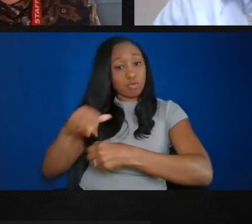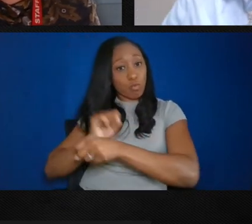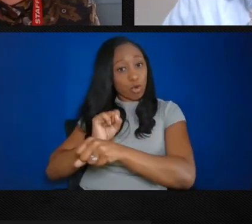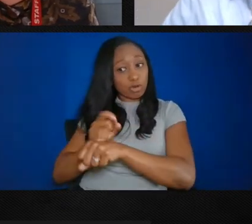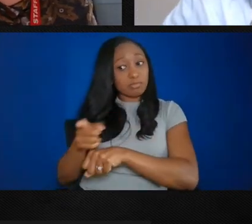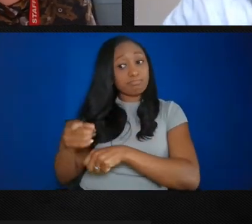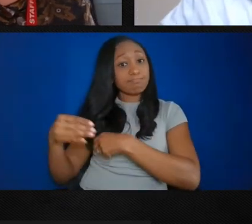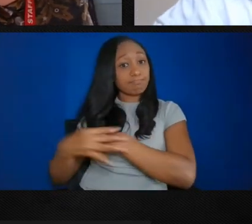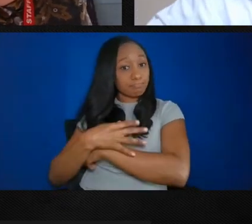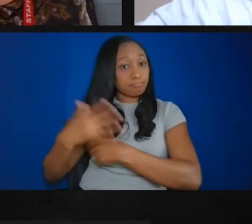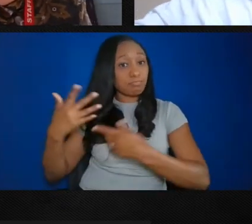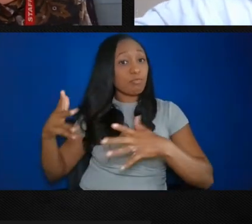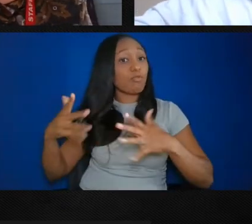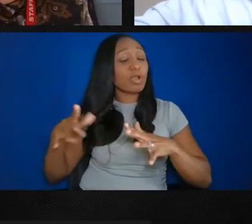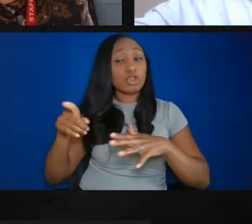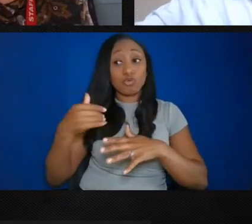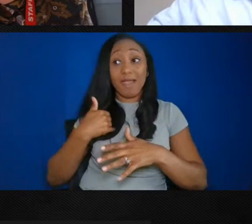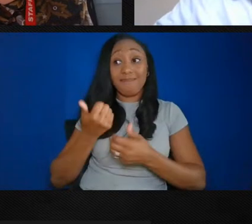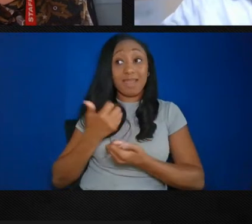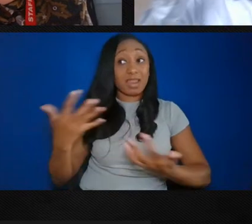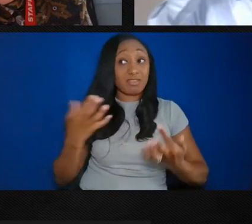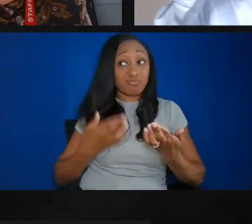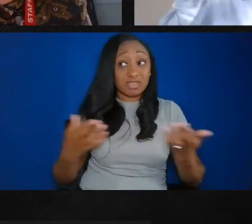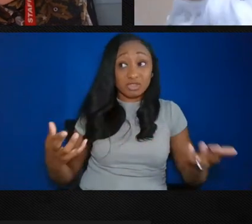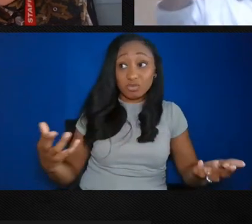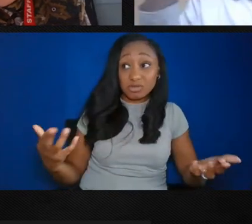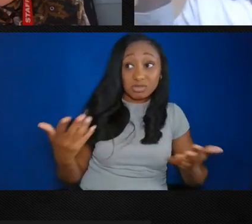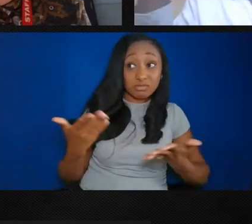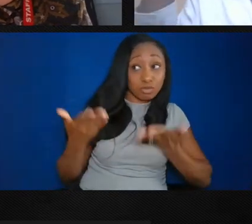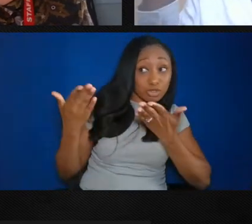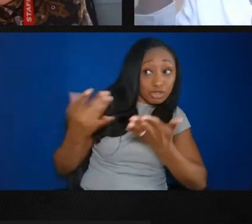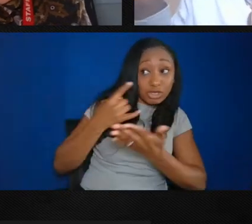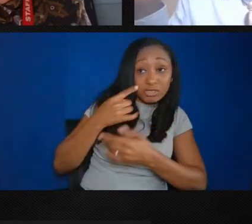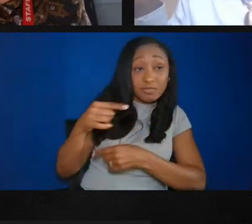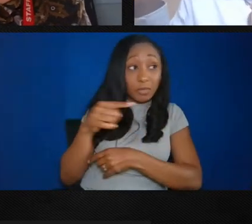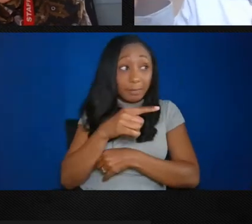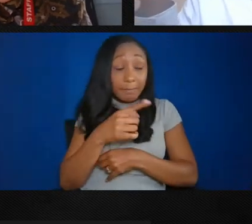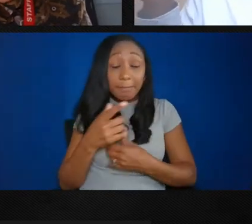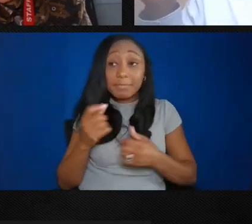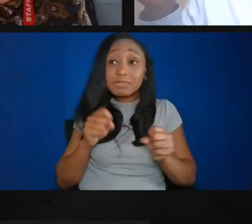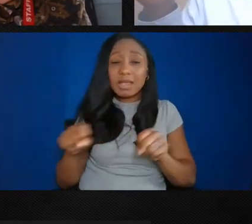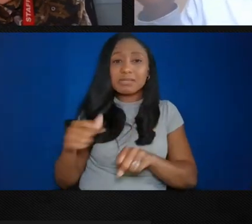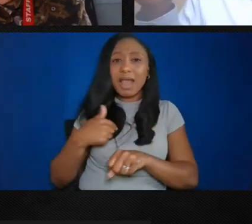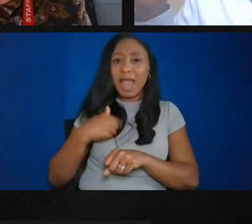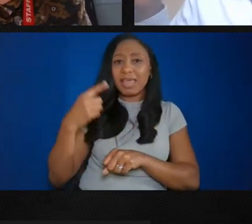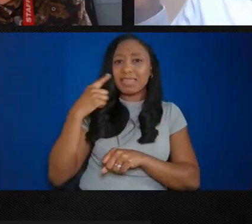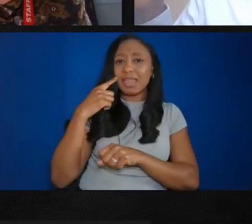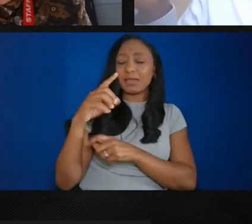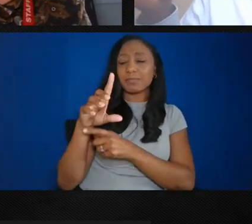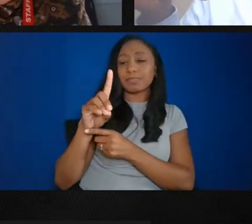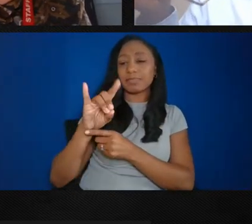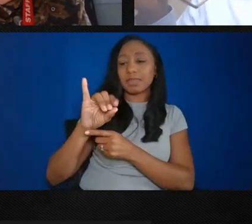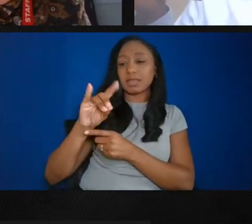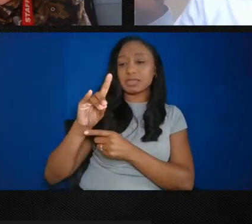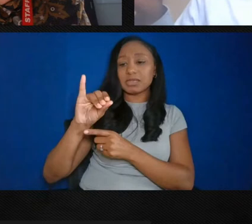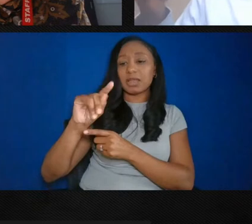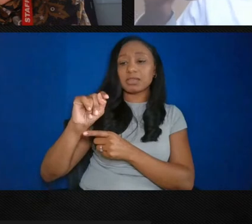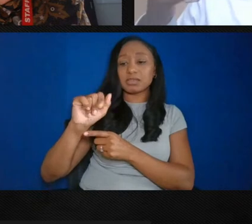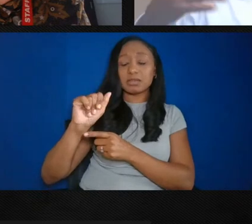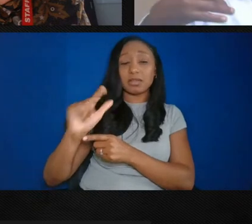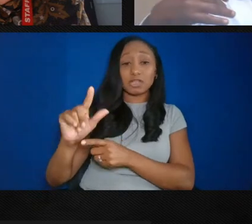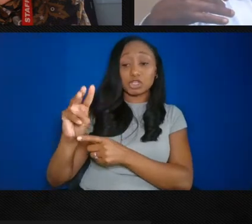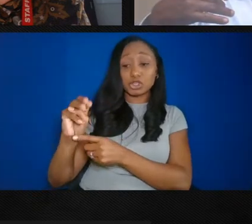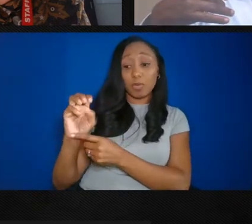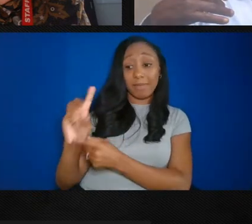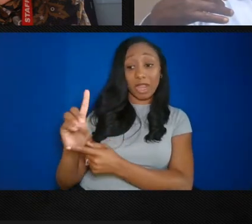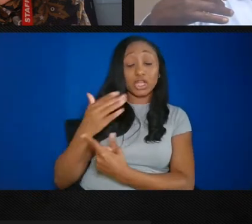have any suggestions of where Peter could go about looking for those resources? I think Digital Maryland is a good start because that Digital Maryland,